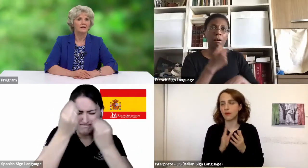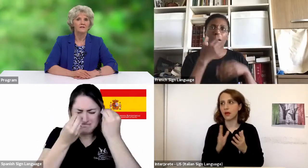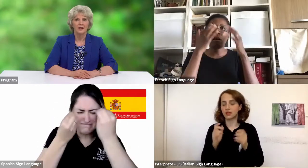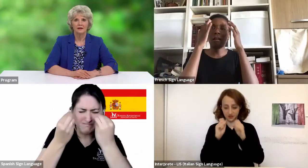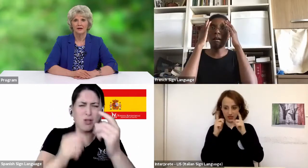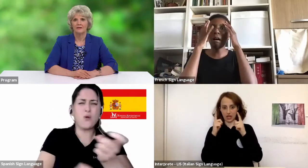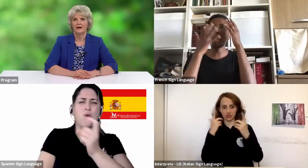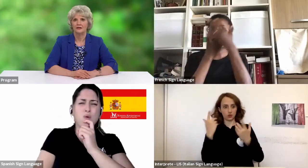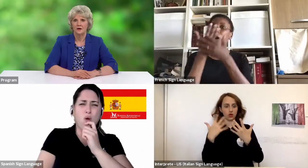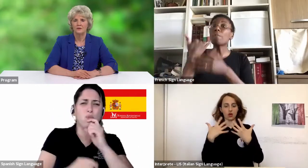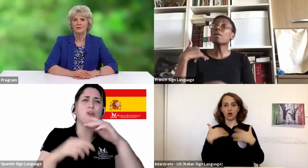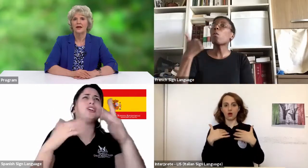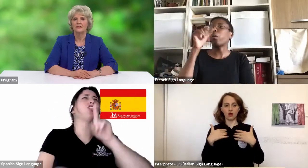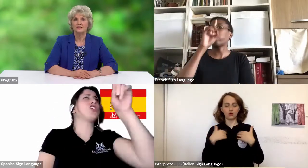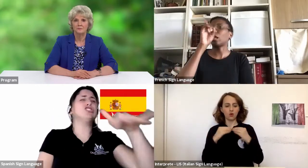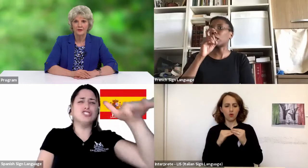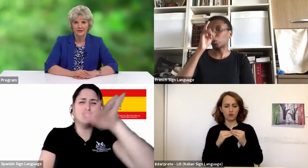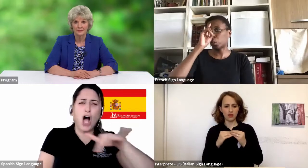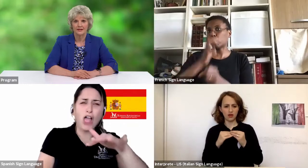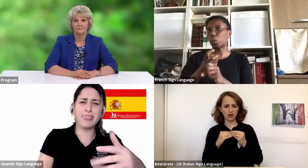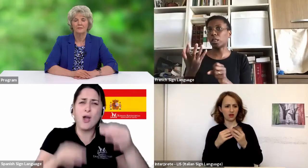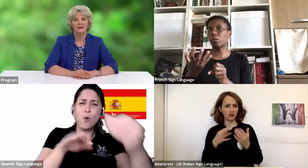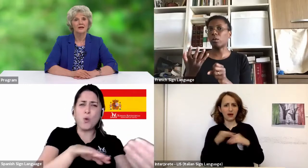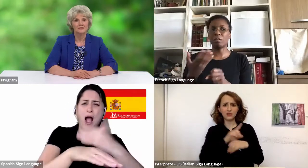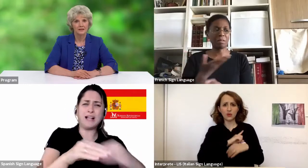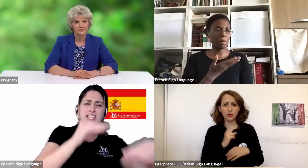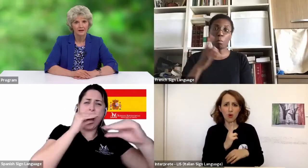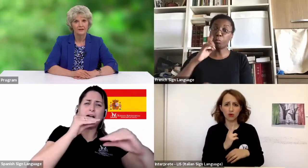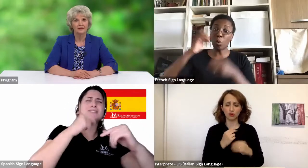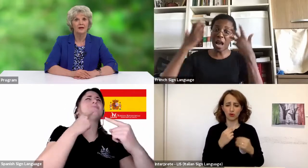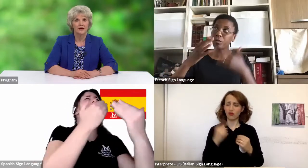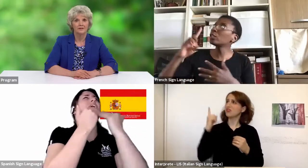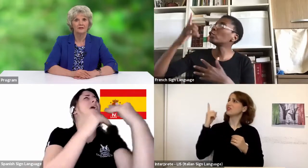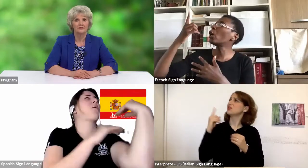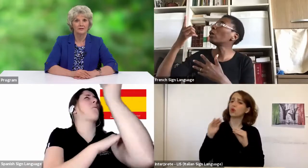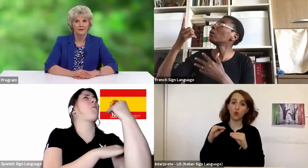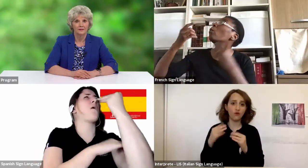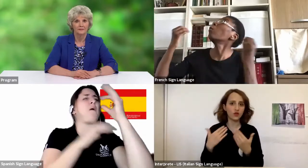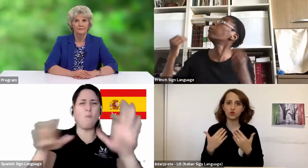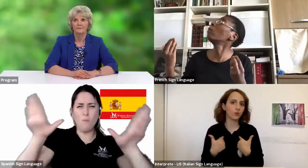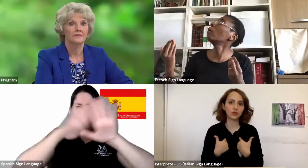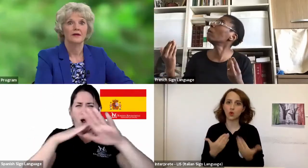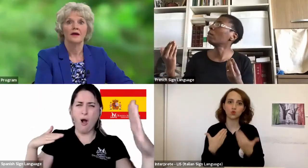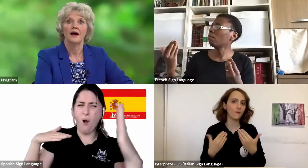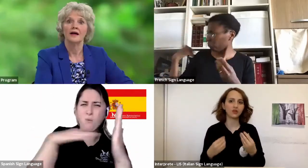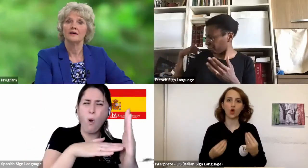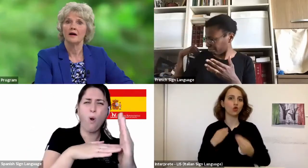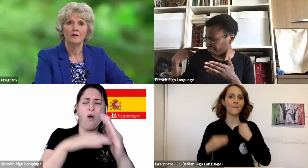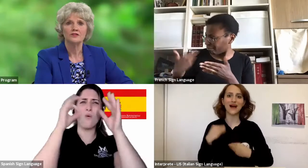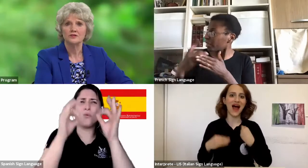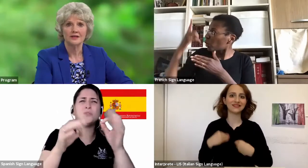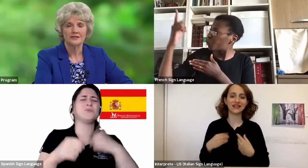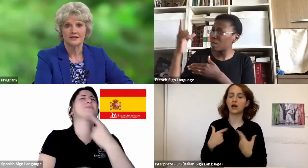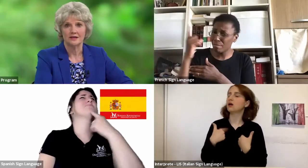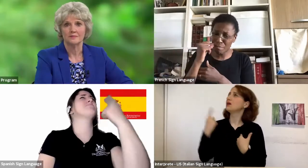All of my life, I had known and experienced him as a loving Heavenly Father. I had